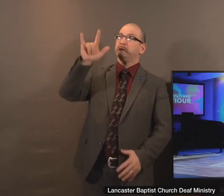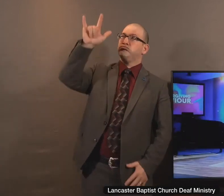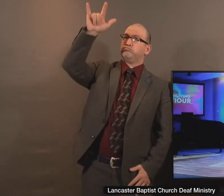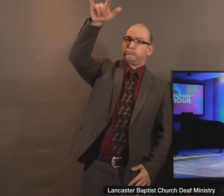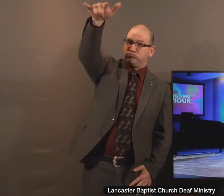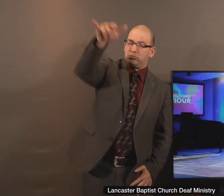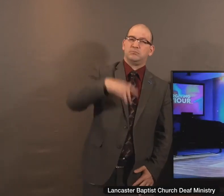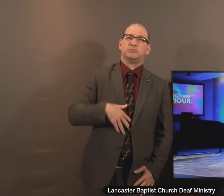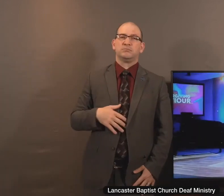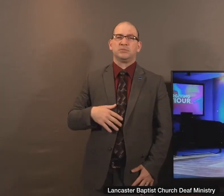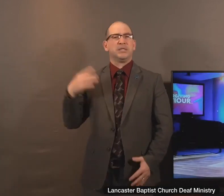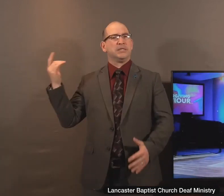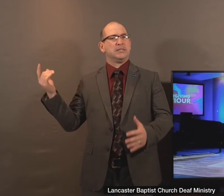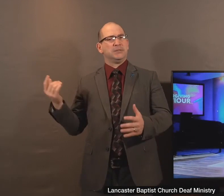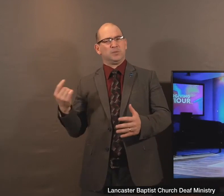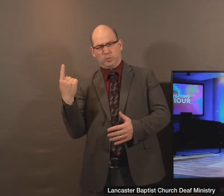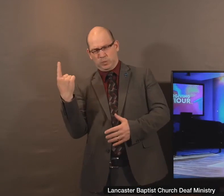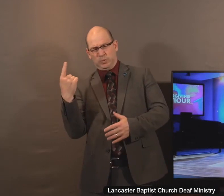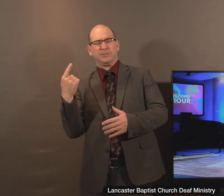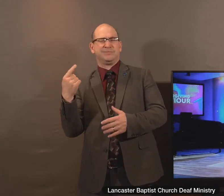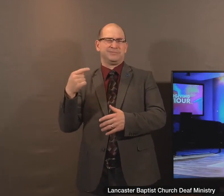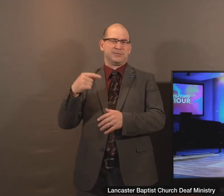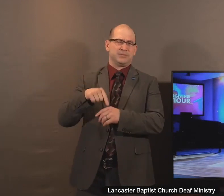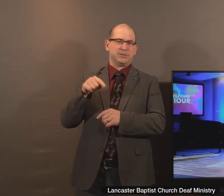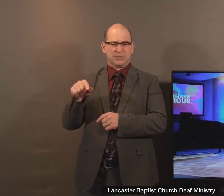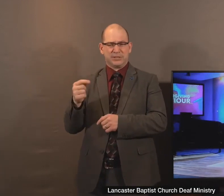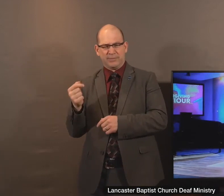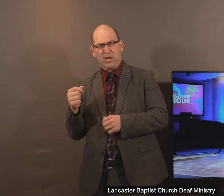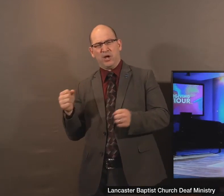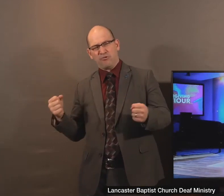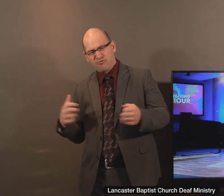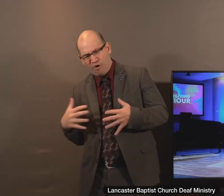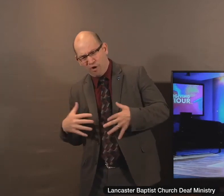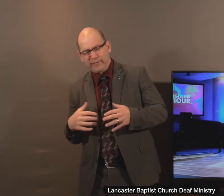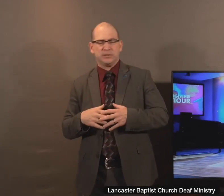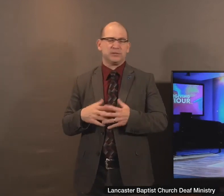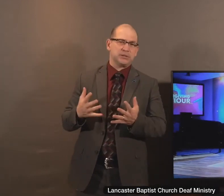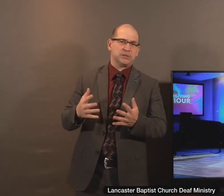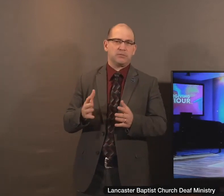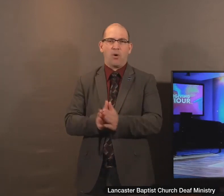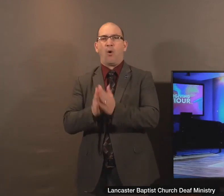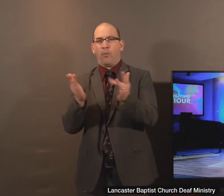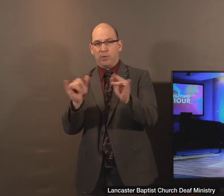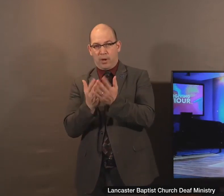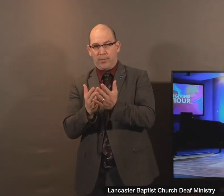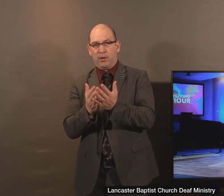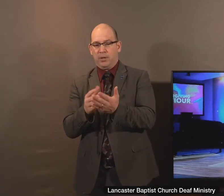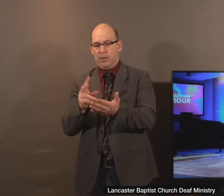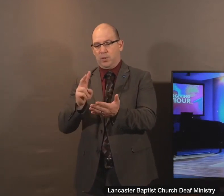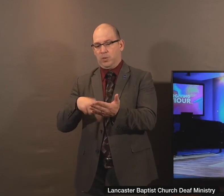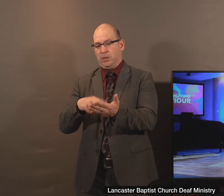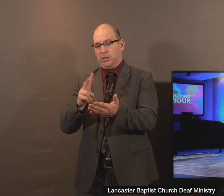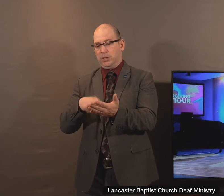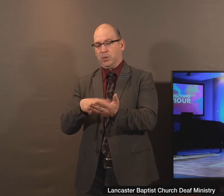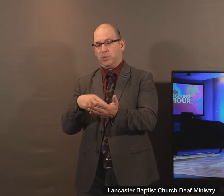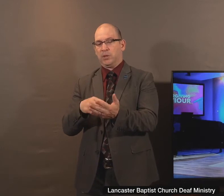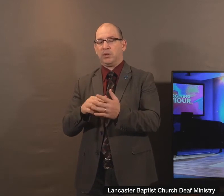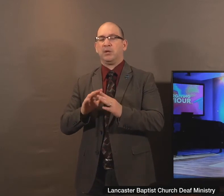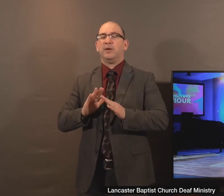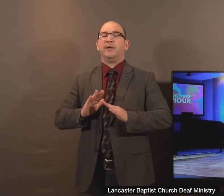sometimes she was just a little bit nervous at flying. And so, she would often take her Bible. And she would open up her